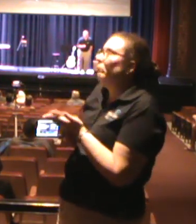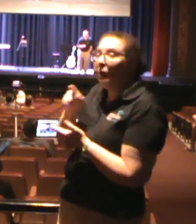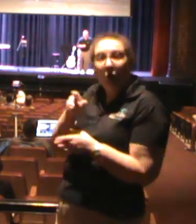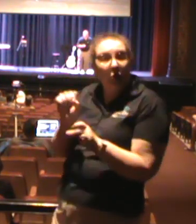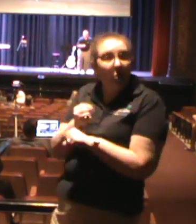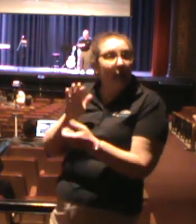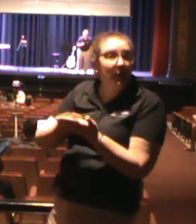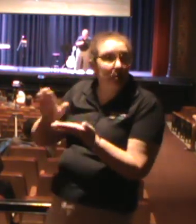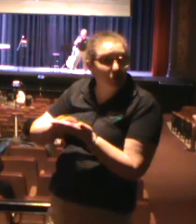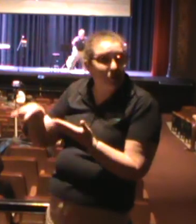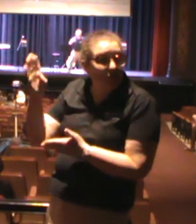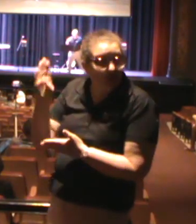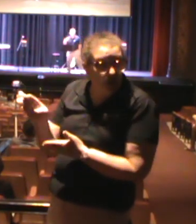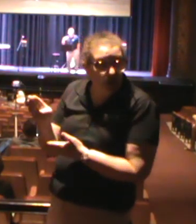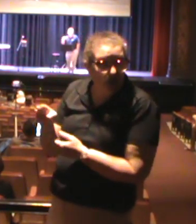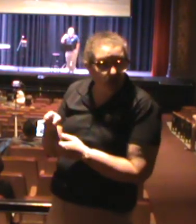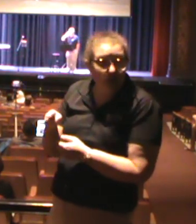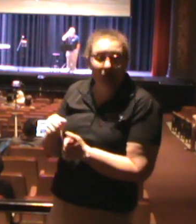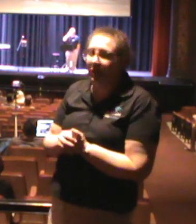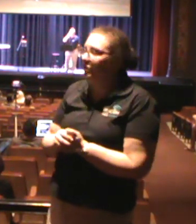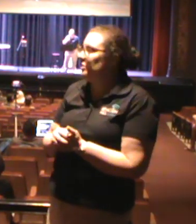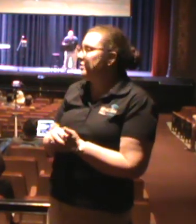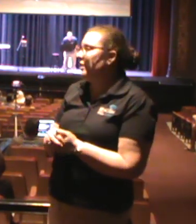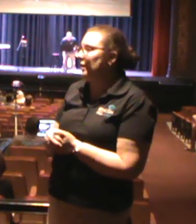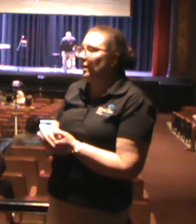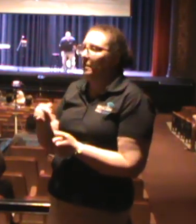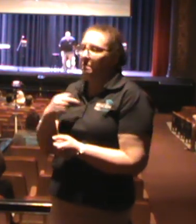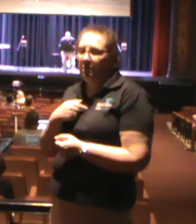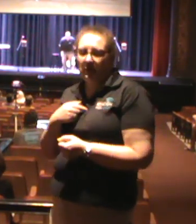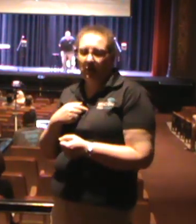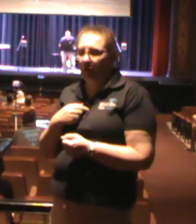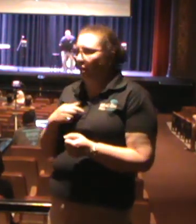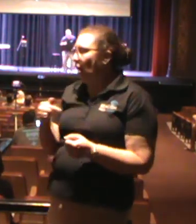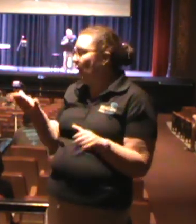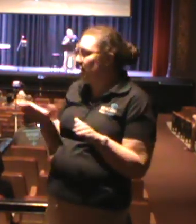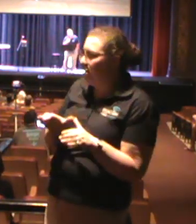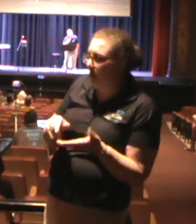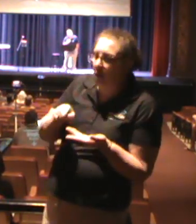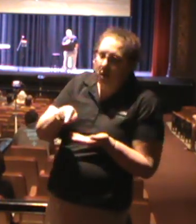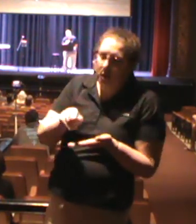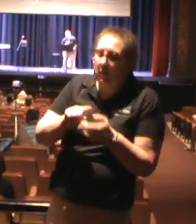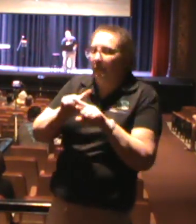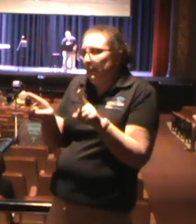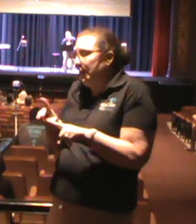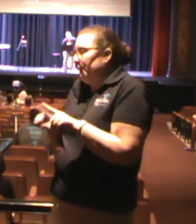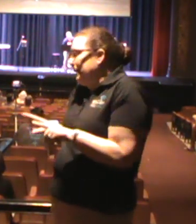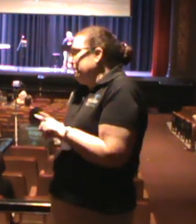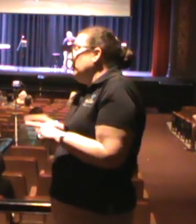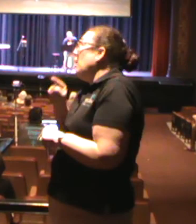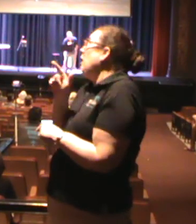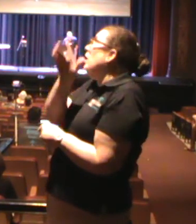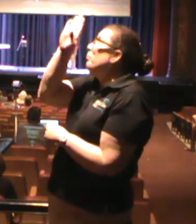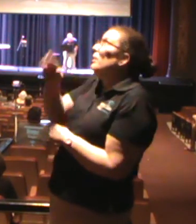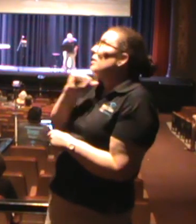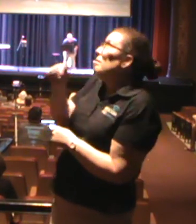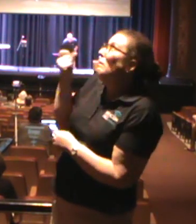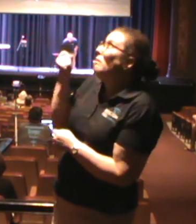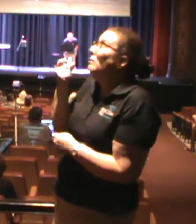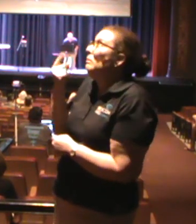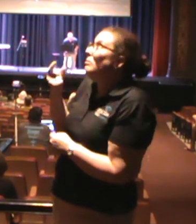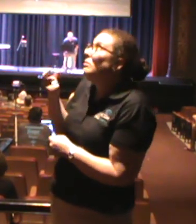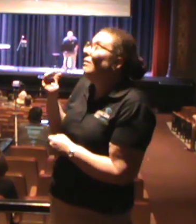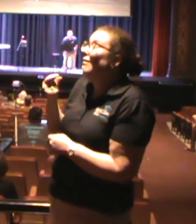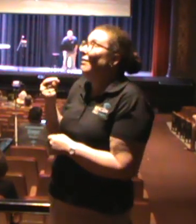God? You ever start making up excuses for your actions to God? He's like, you don't understand, God. You don't